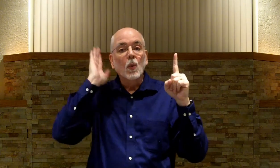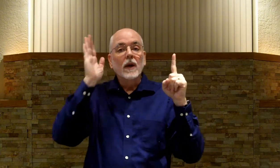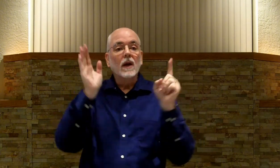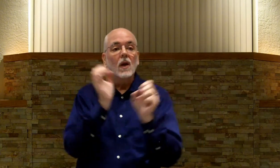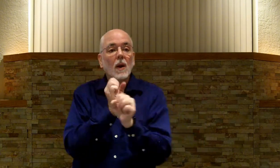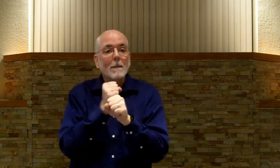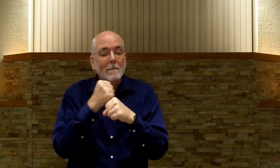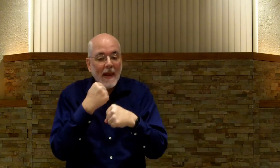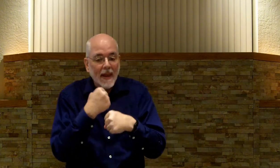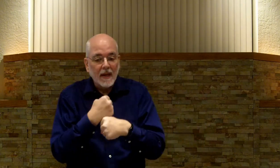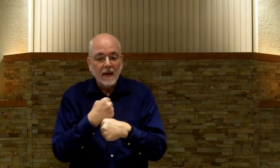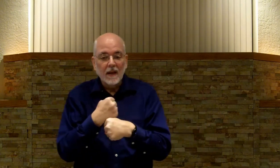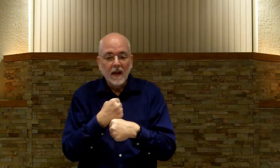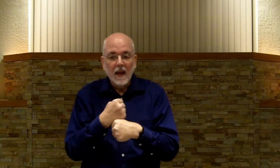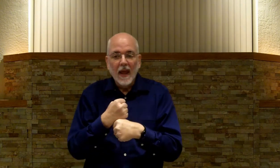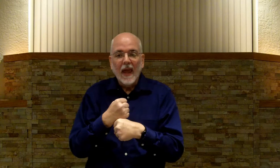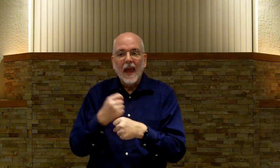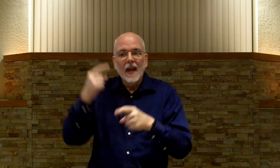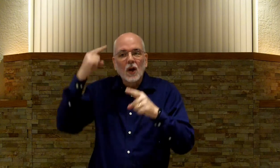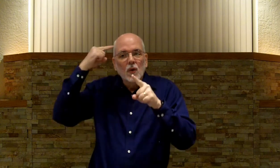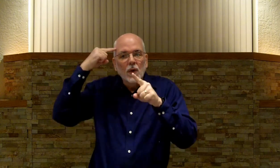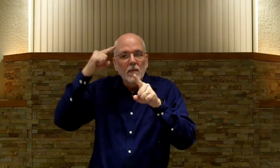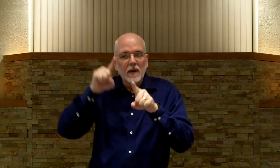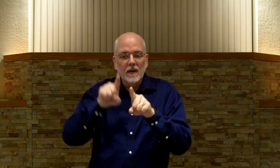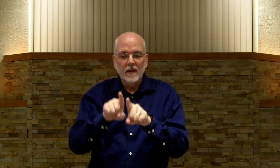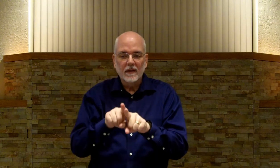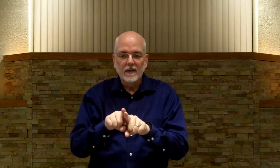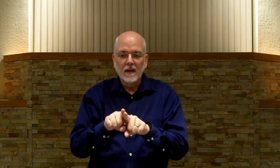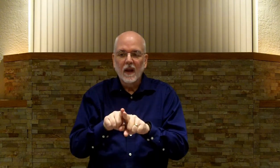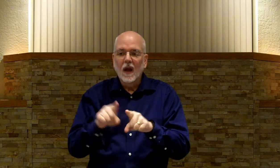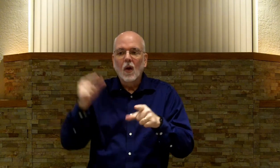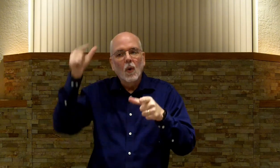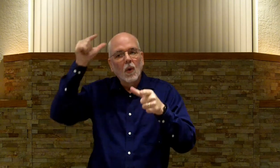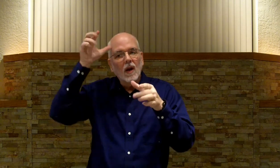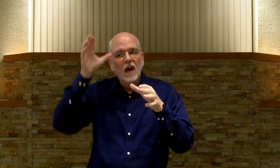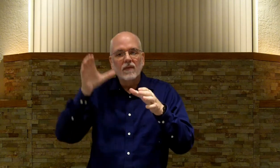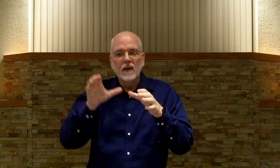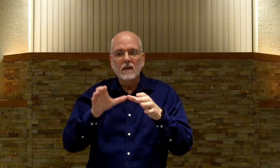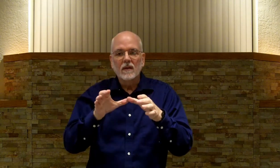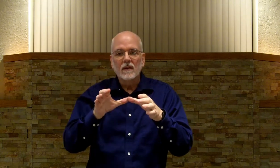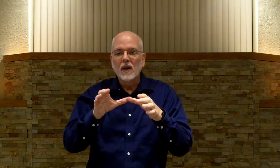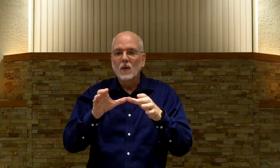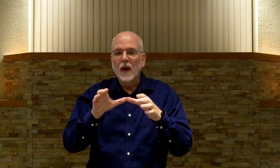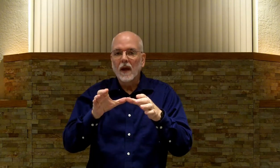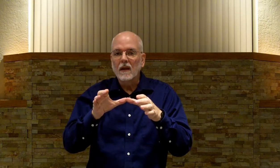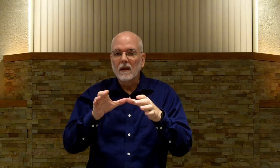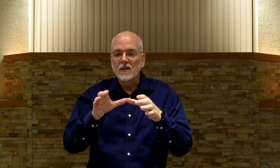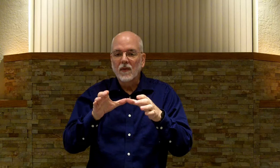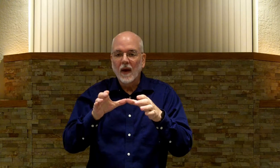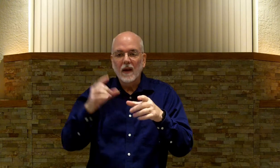Will. Make. An agreement. Or a covenant. Either way. Is fine.